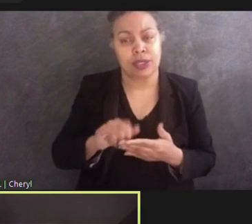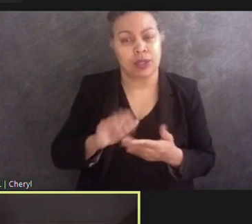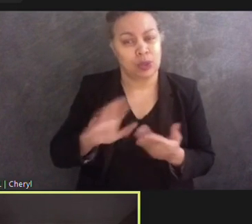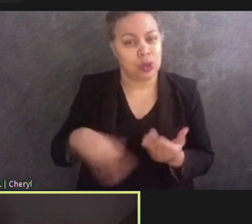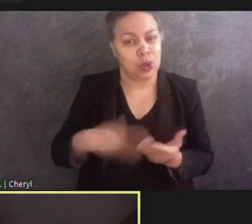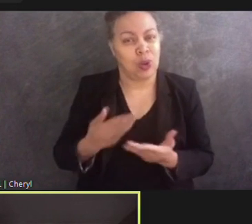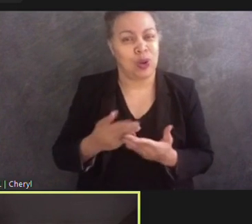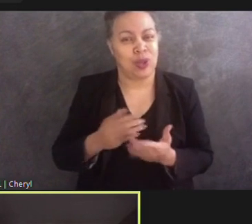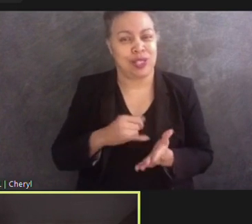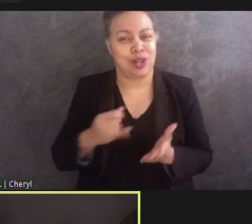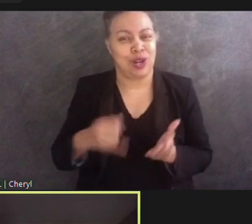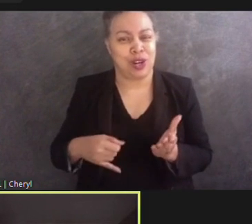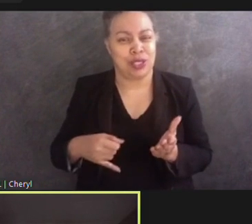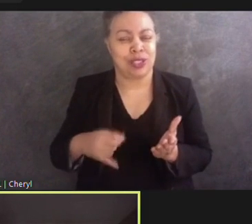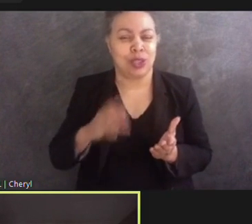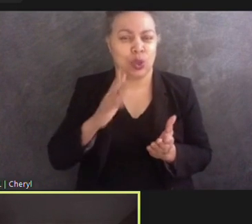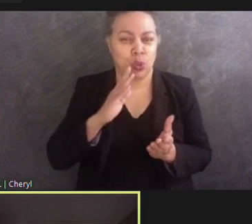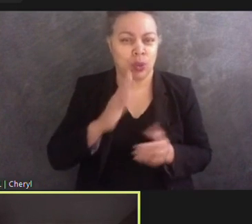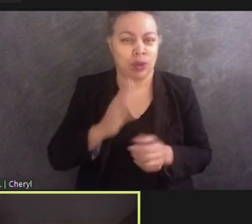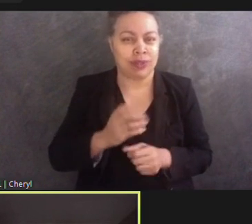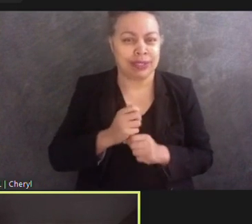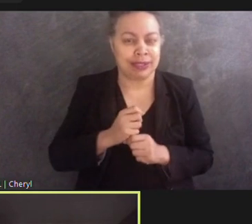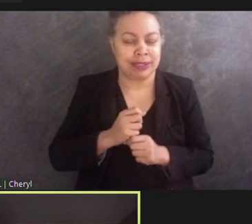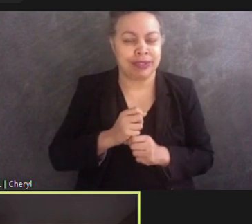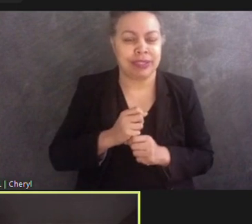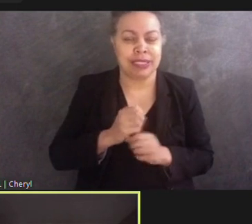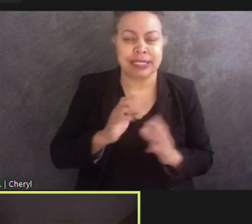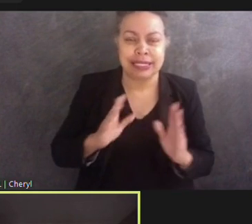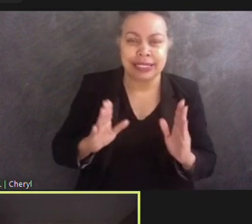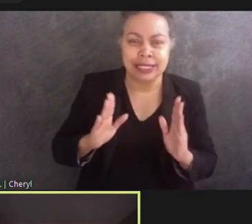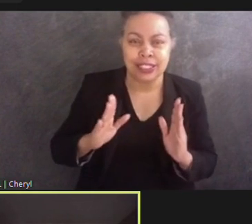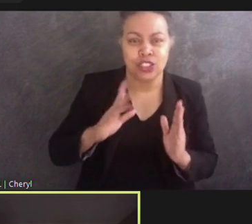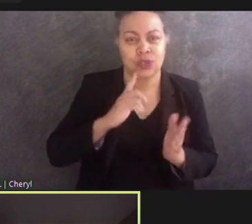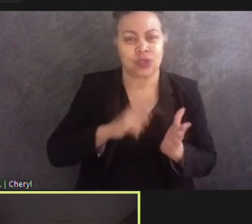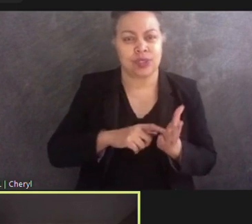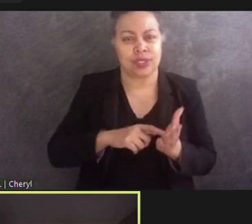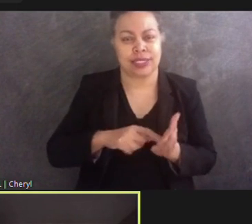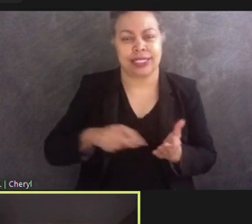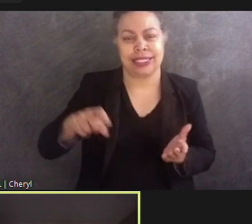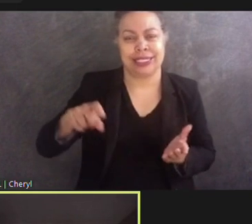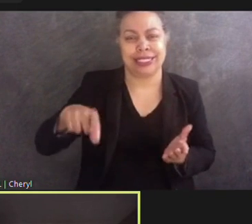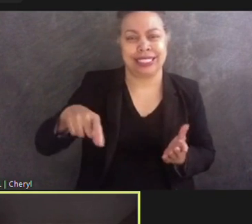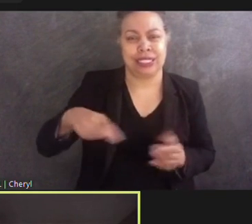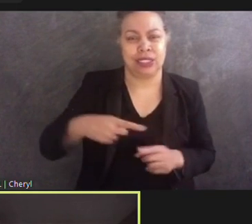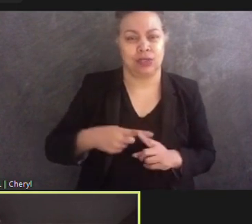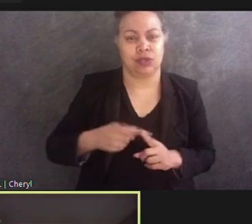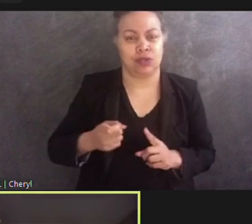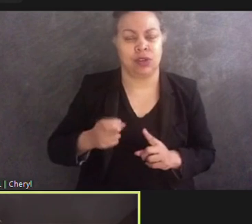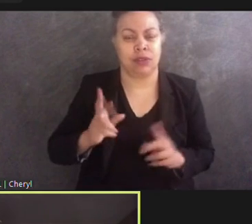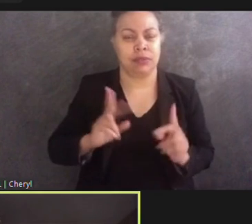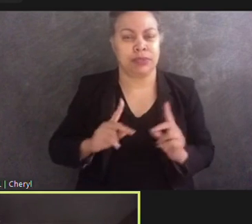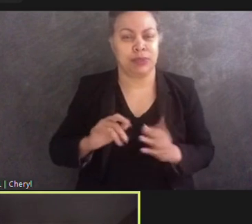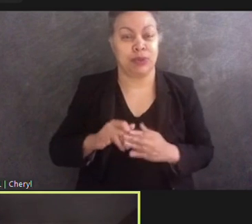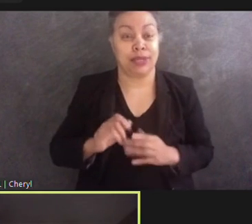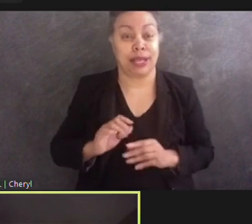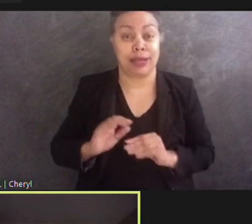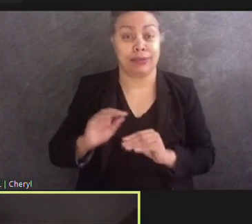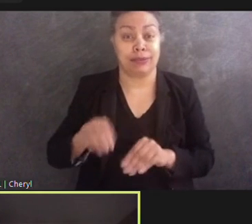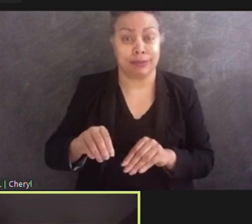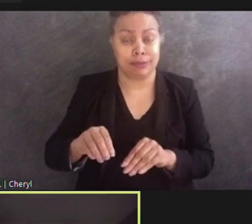receives the attention it needs from those who install it and those who give who take